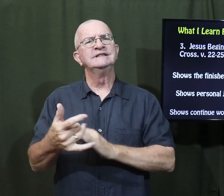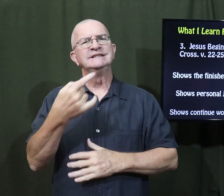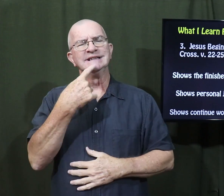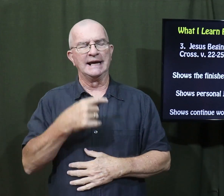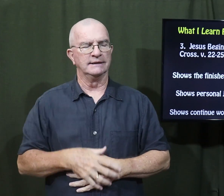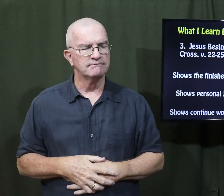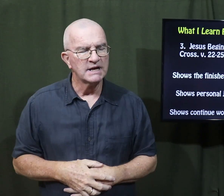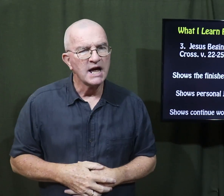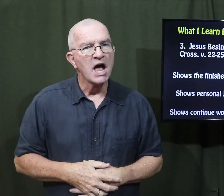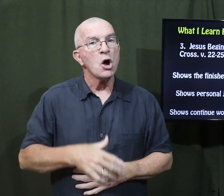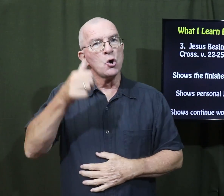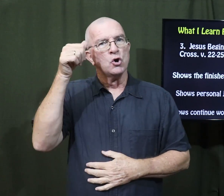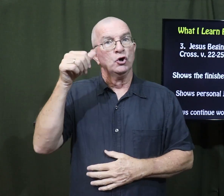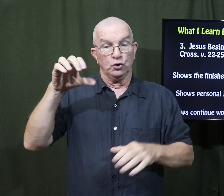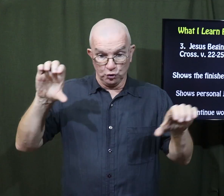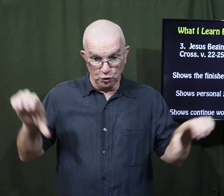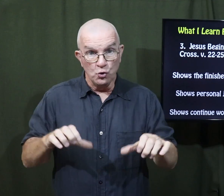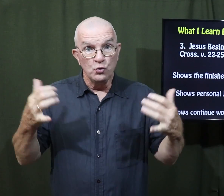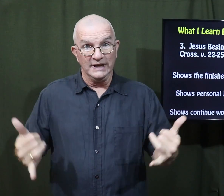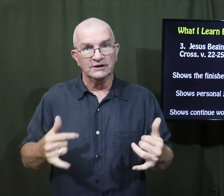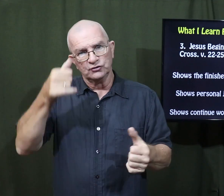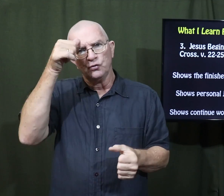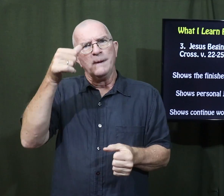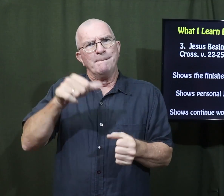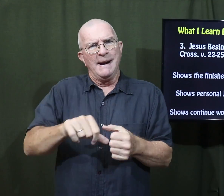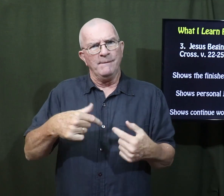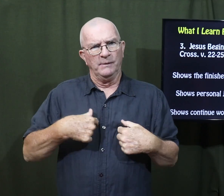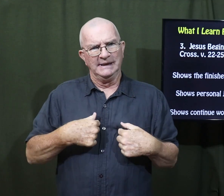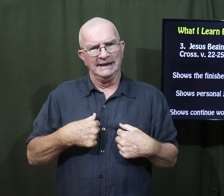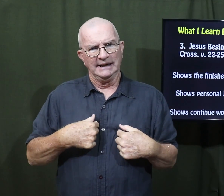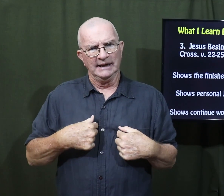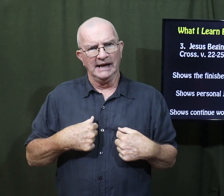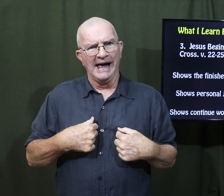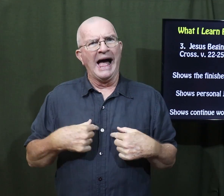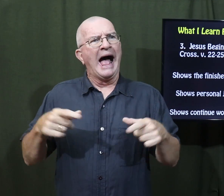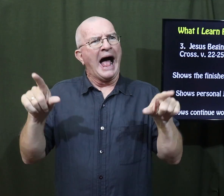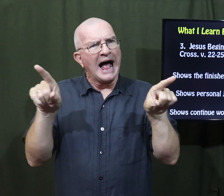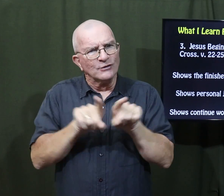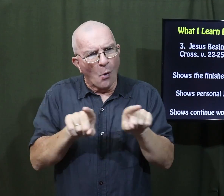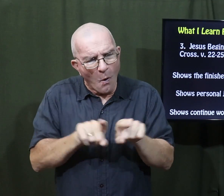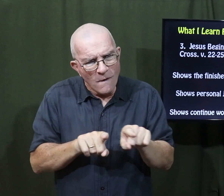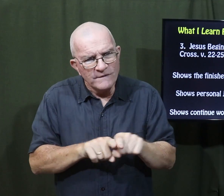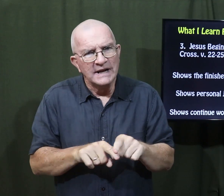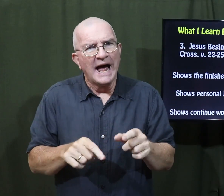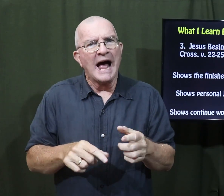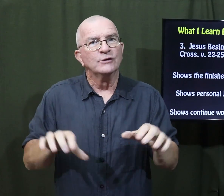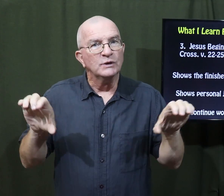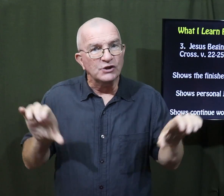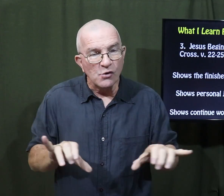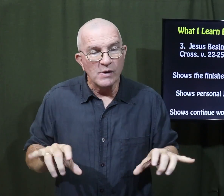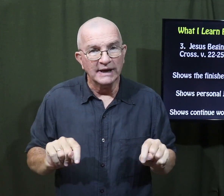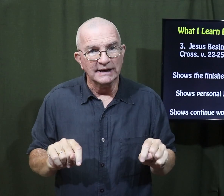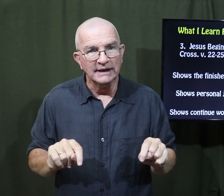Jesus said do this to remember me as often as you do it.